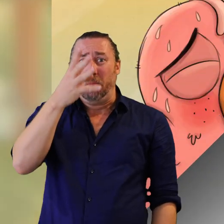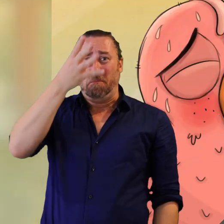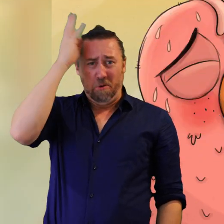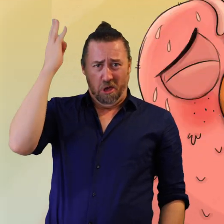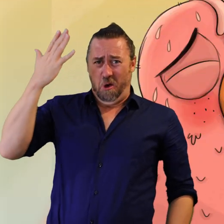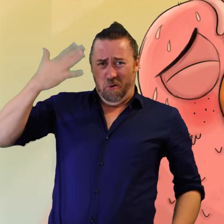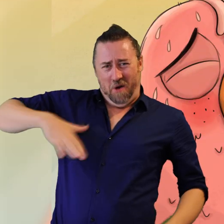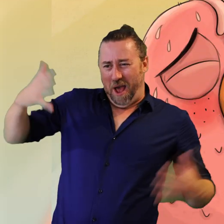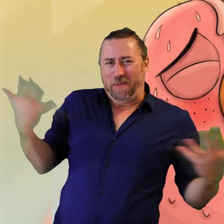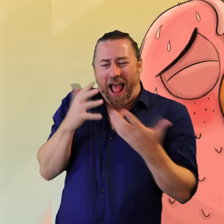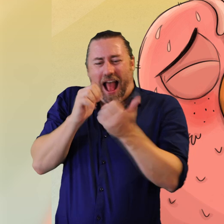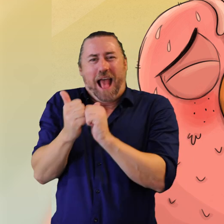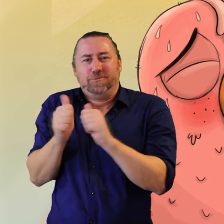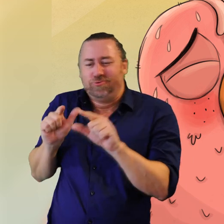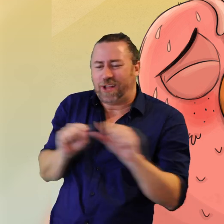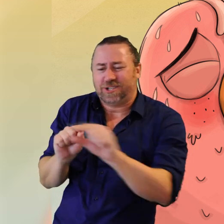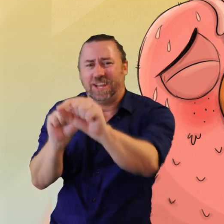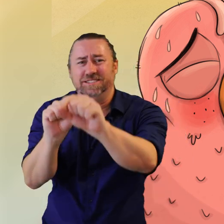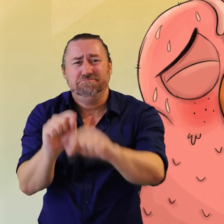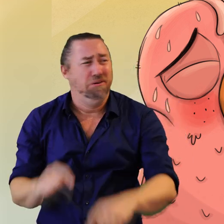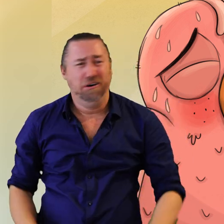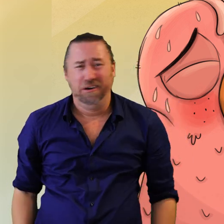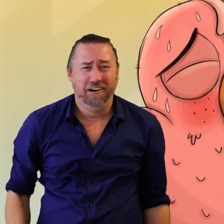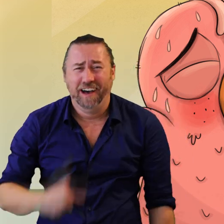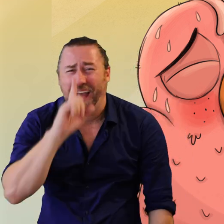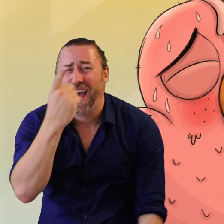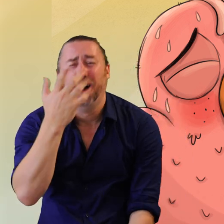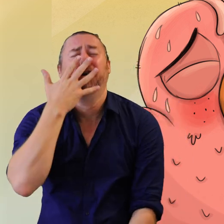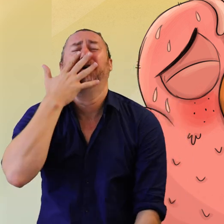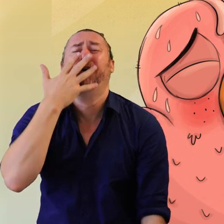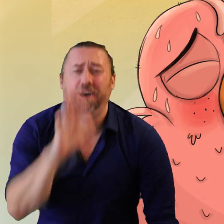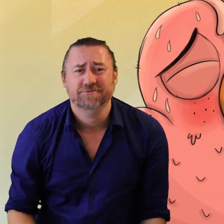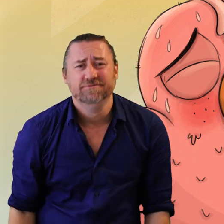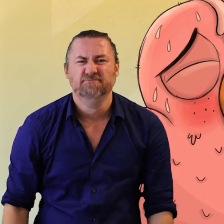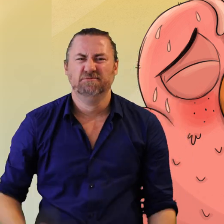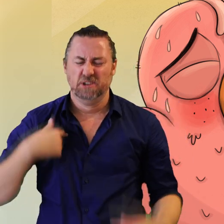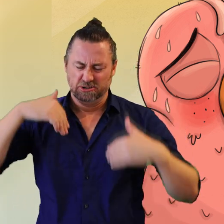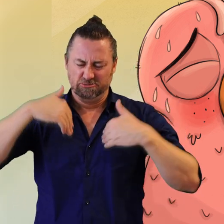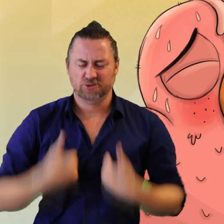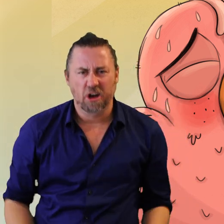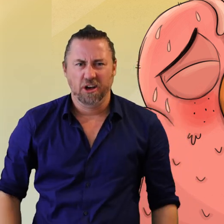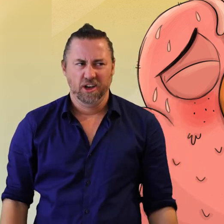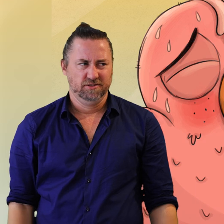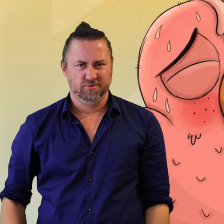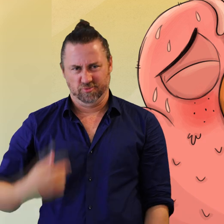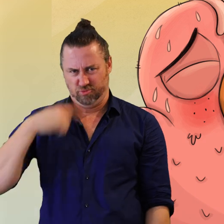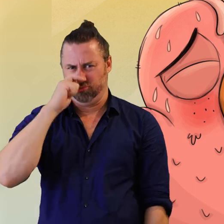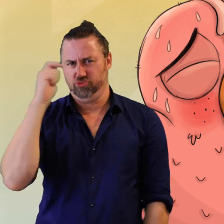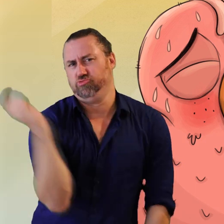I want to play chase, Birdie wailed. But it's too hot and I'm tired and